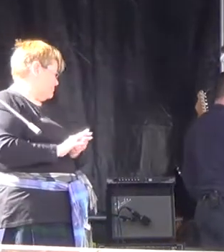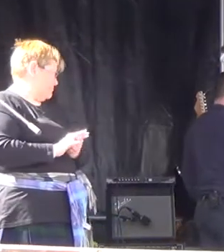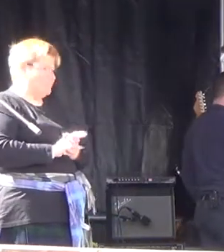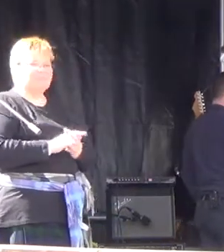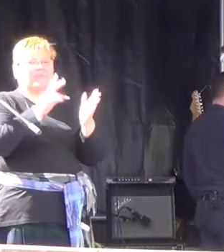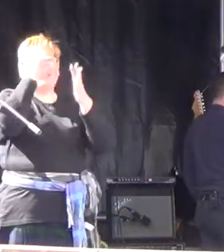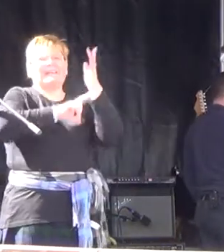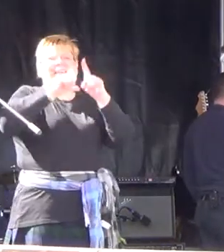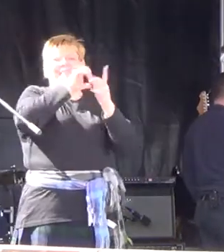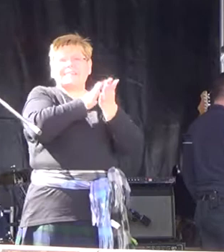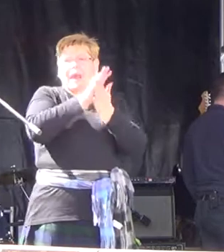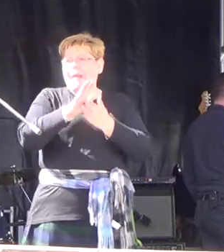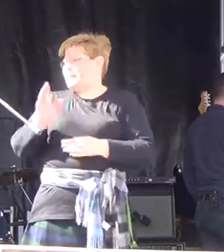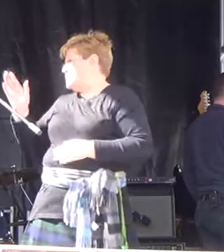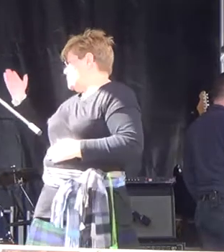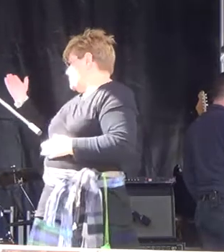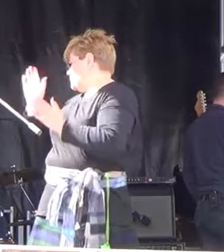Do it here, everybody!